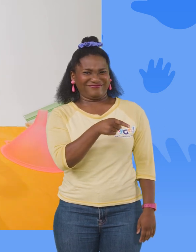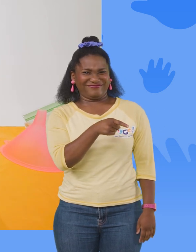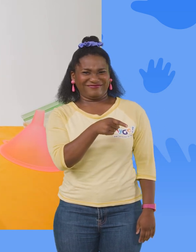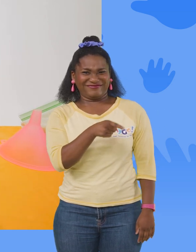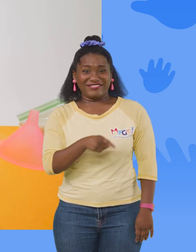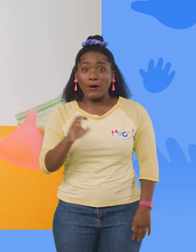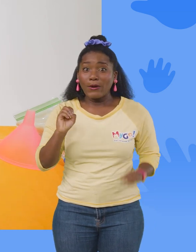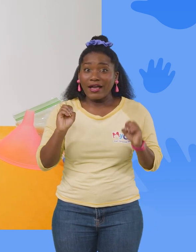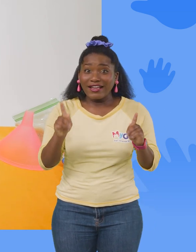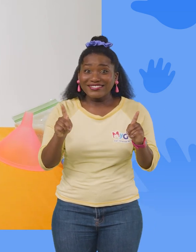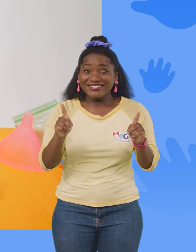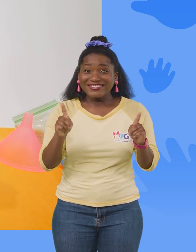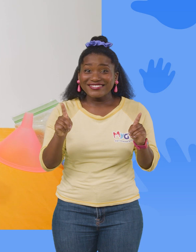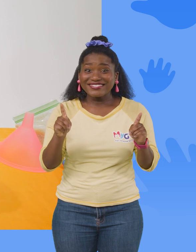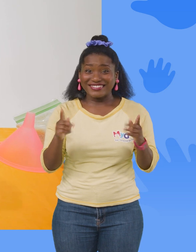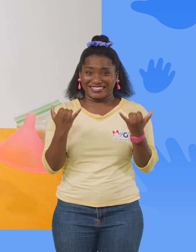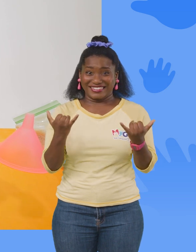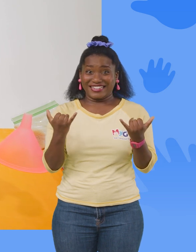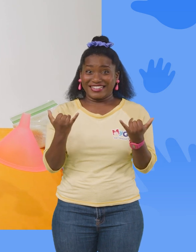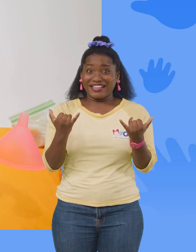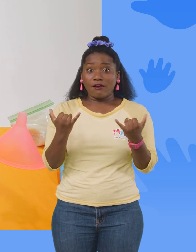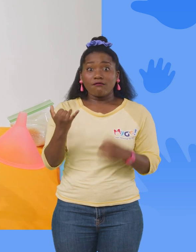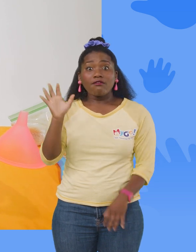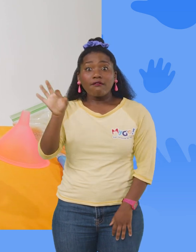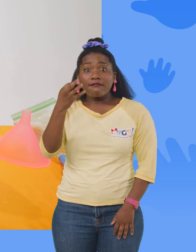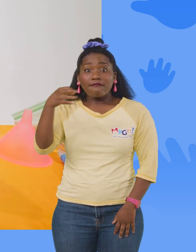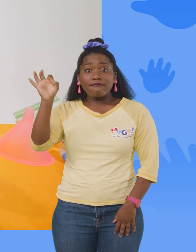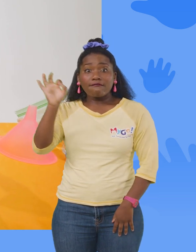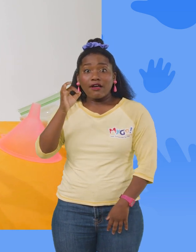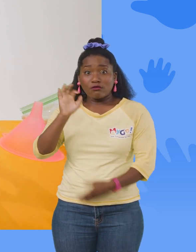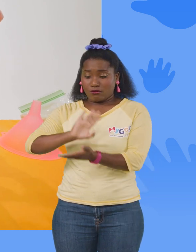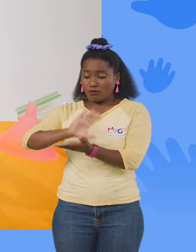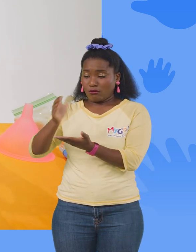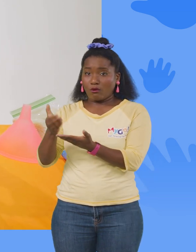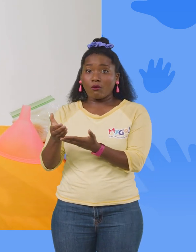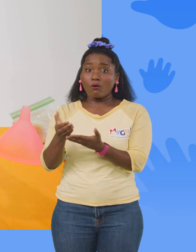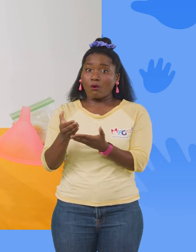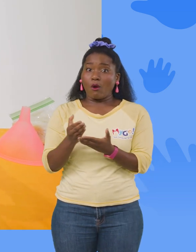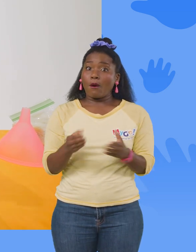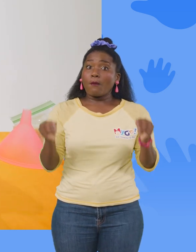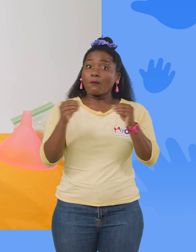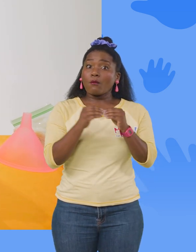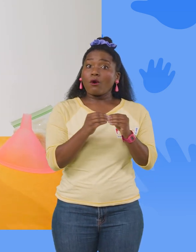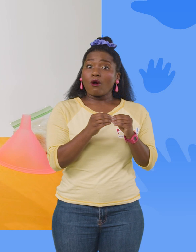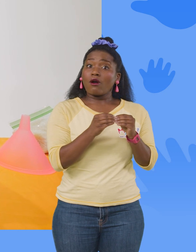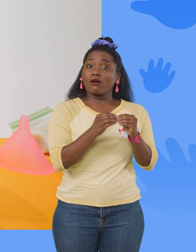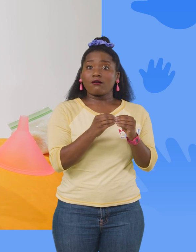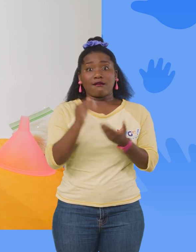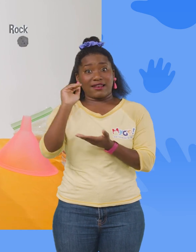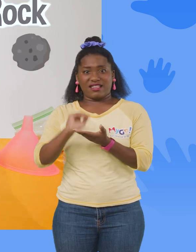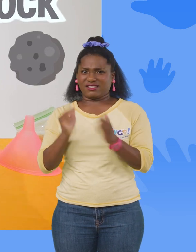Okay, now let's see if all these feathers weigh more or less than this rock.